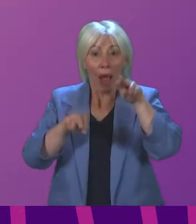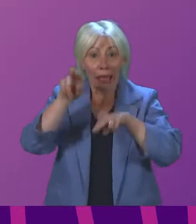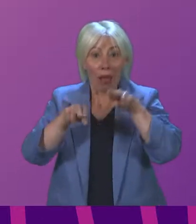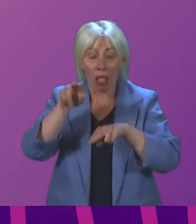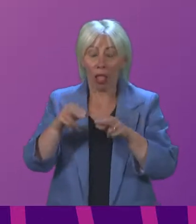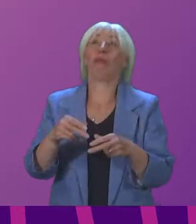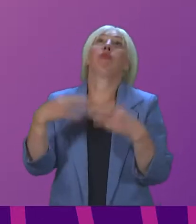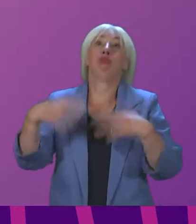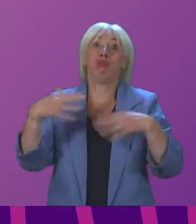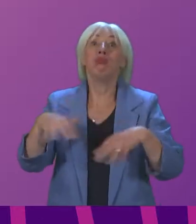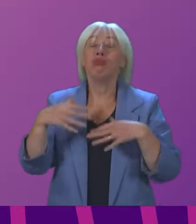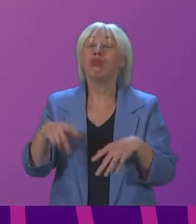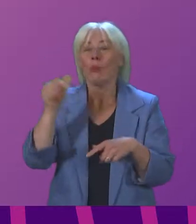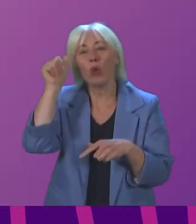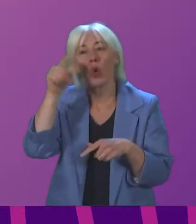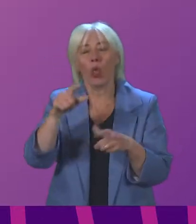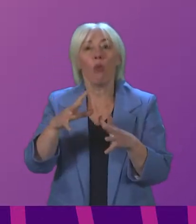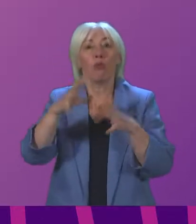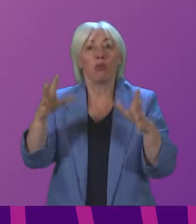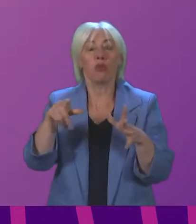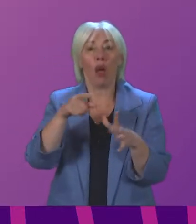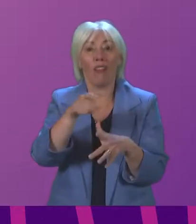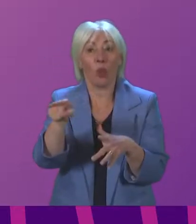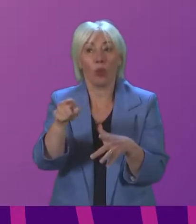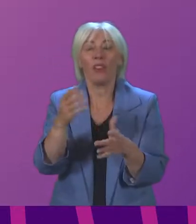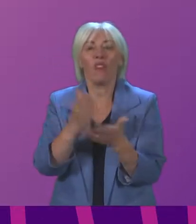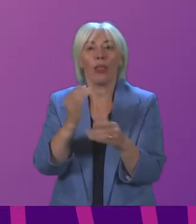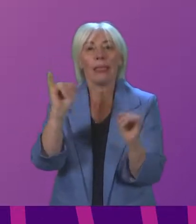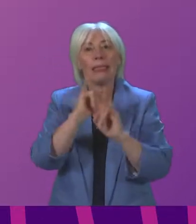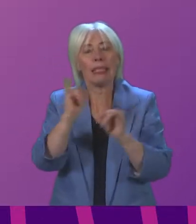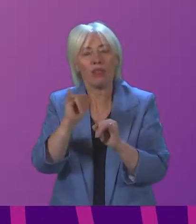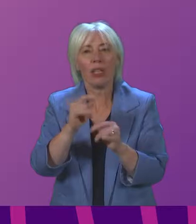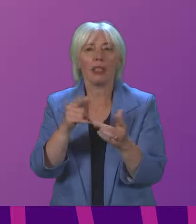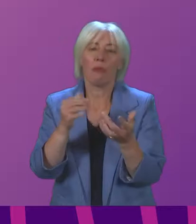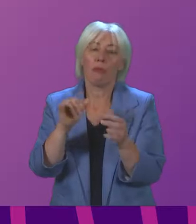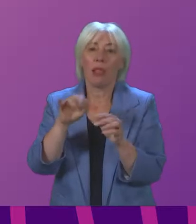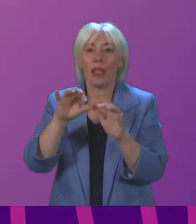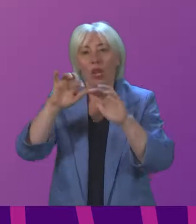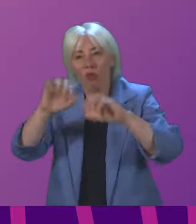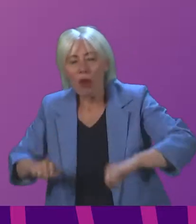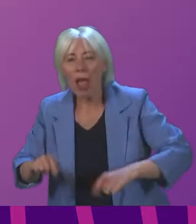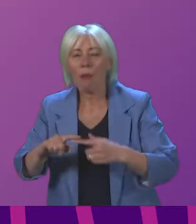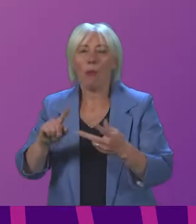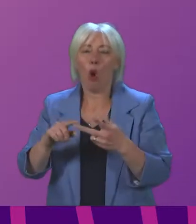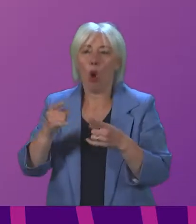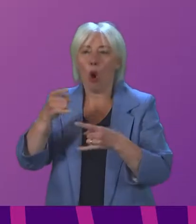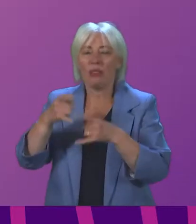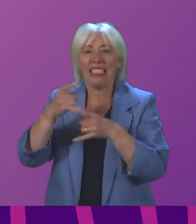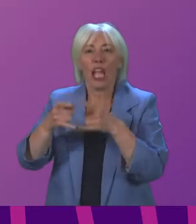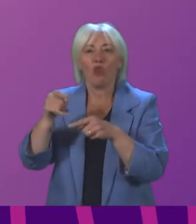that a significant proportion of these are for serious offences such as rape and crimes of sexual violence.